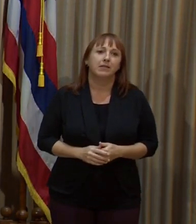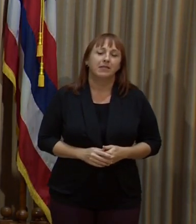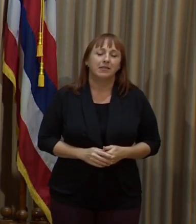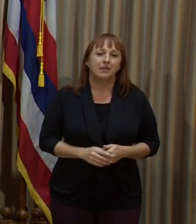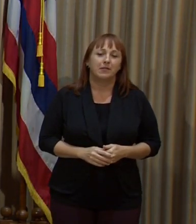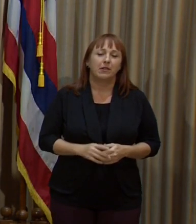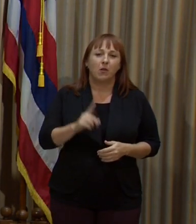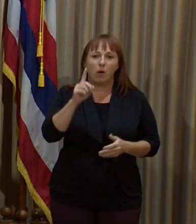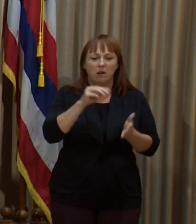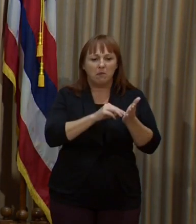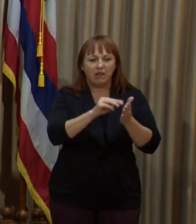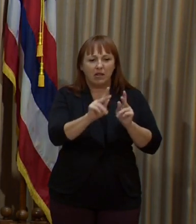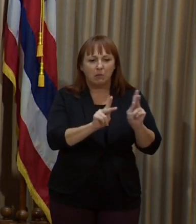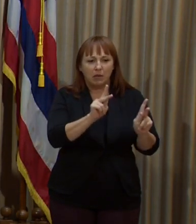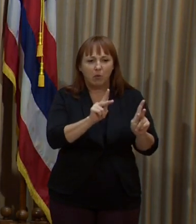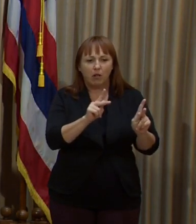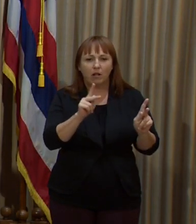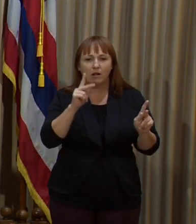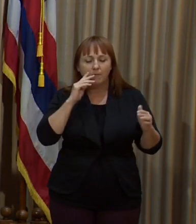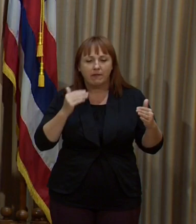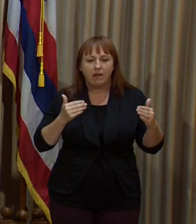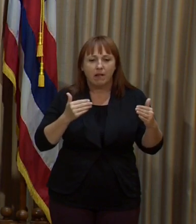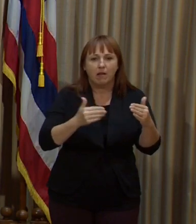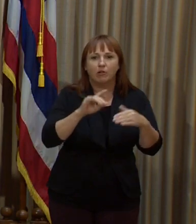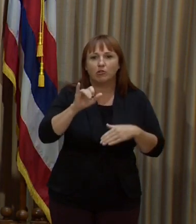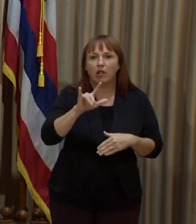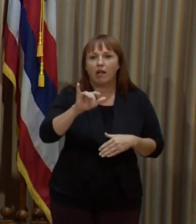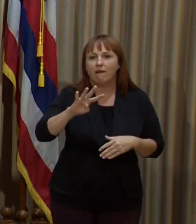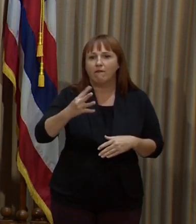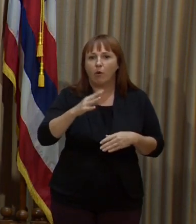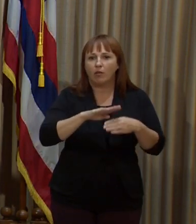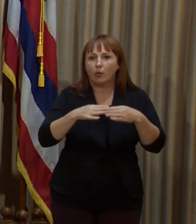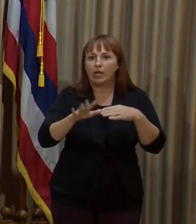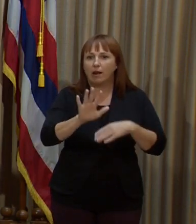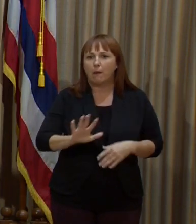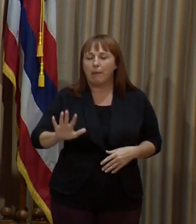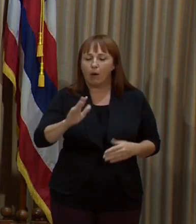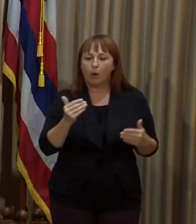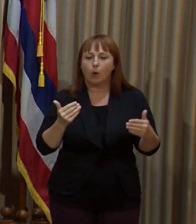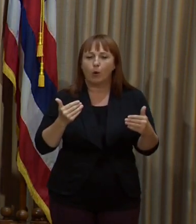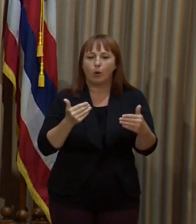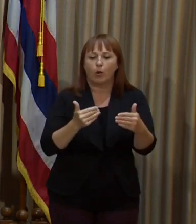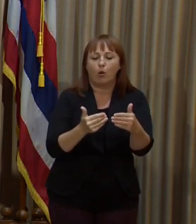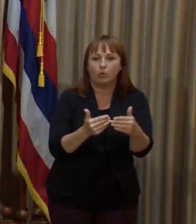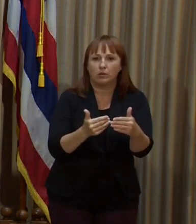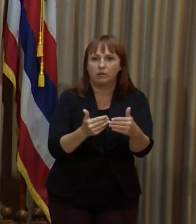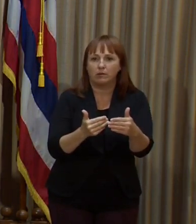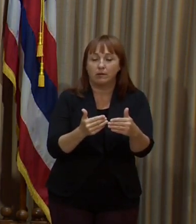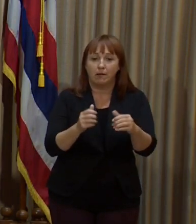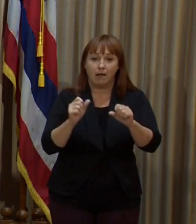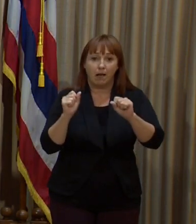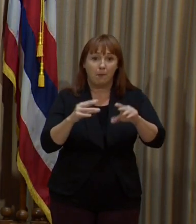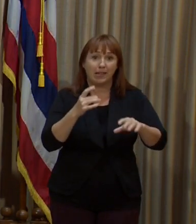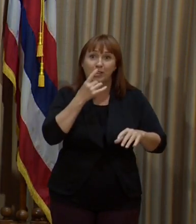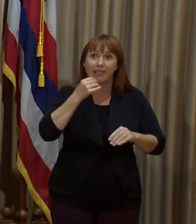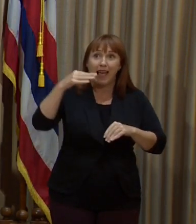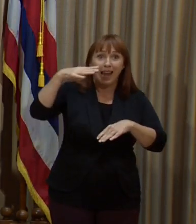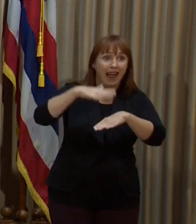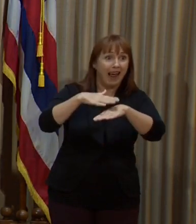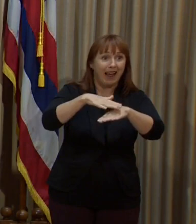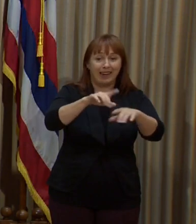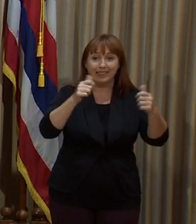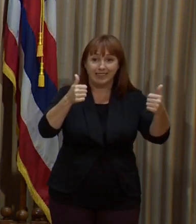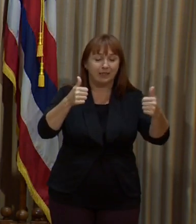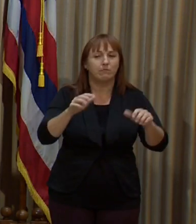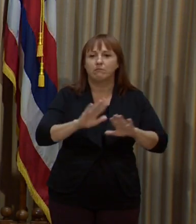approach herd immunity sometime in and around July 4th weekend. That's when we'll start getting close. We won't see a magic light go off, though. mean, we will